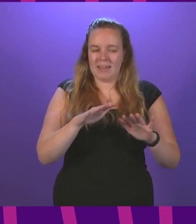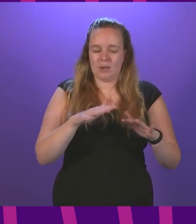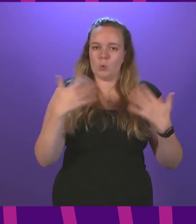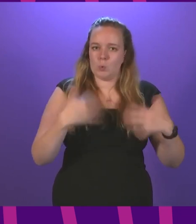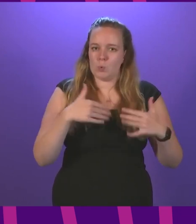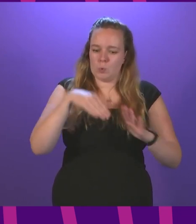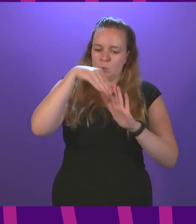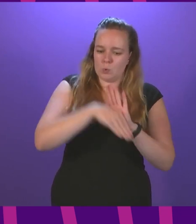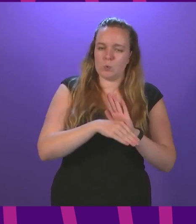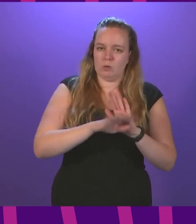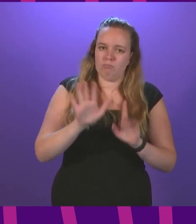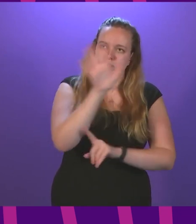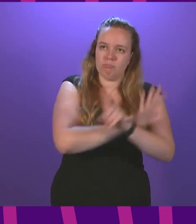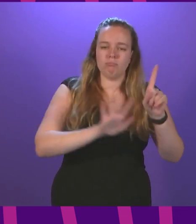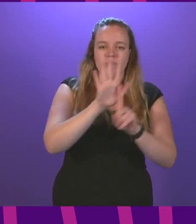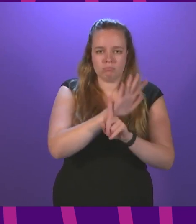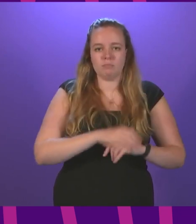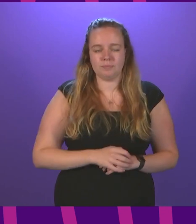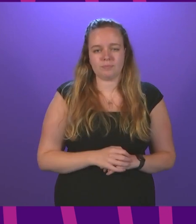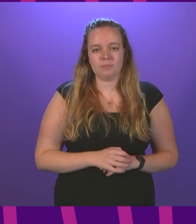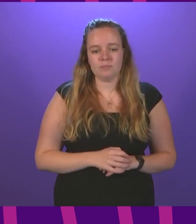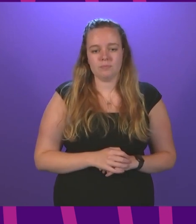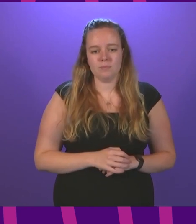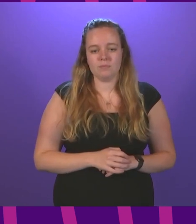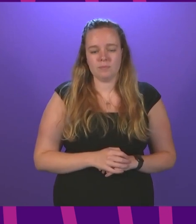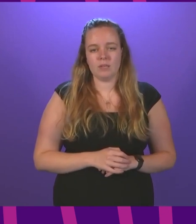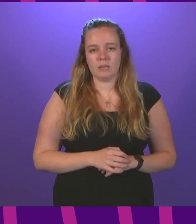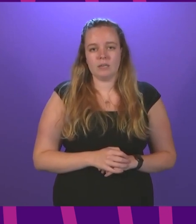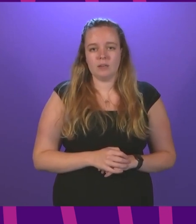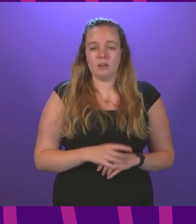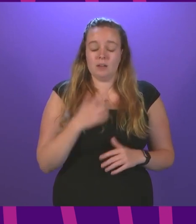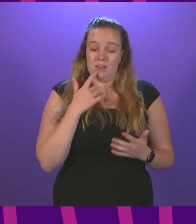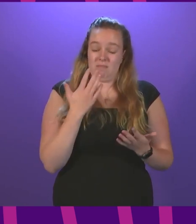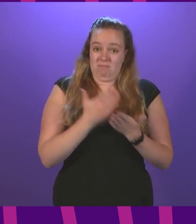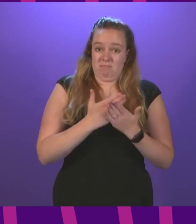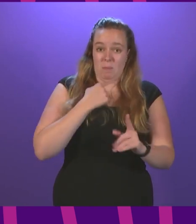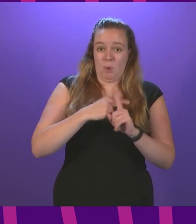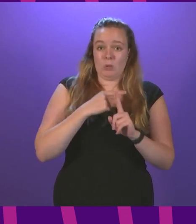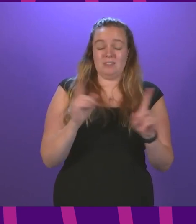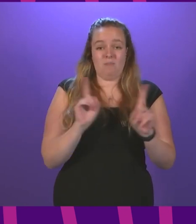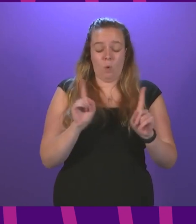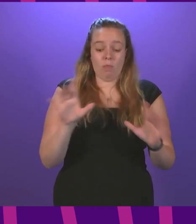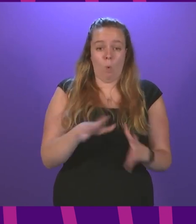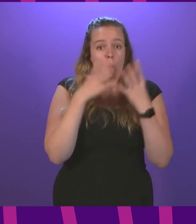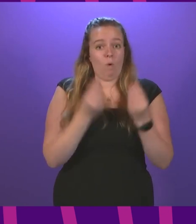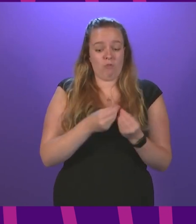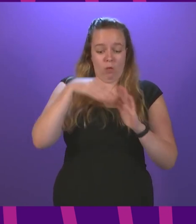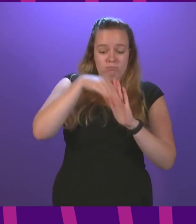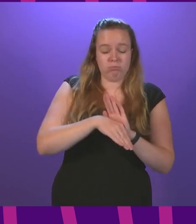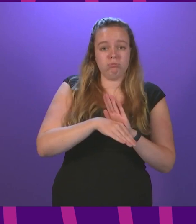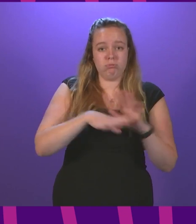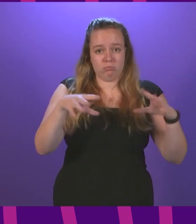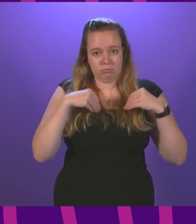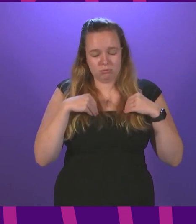declines across all age groups. What is obviously extremely positive is that this overall reduction in cases has